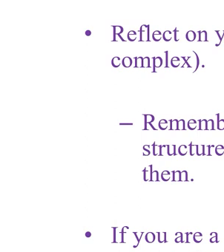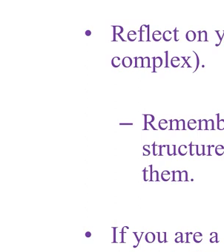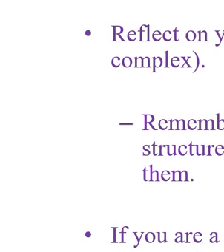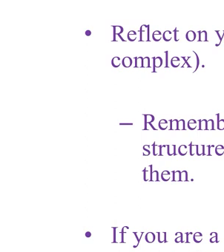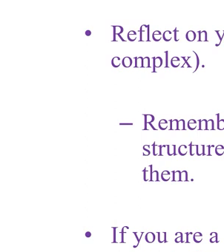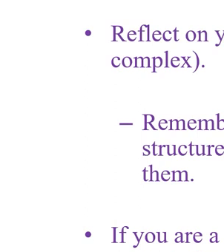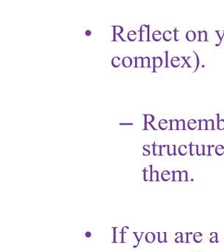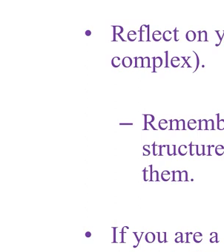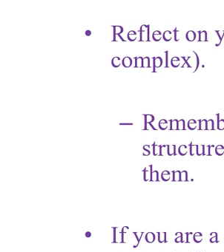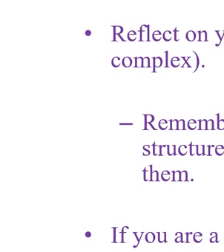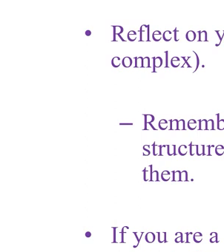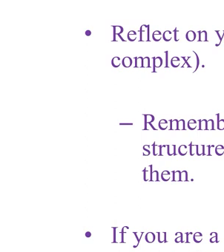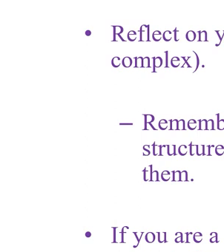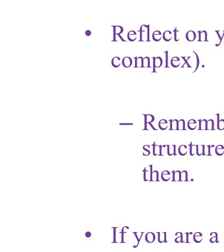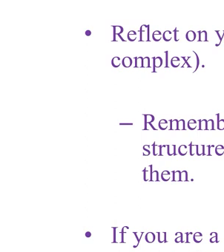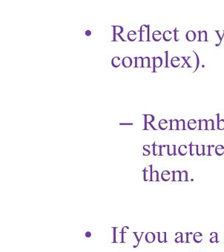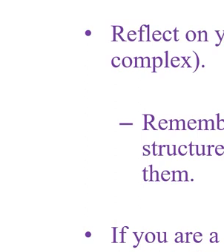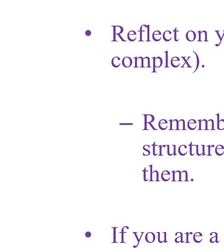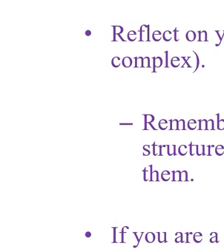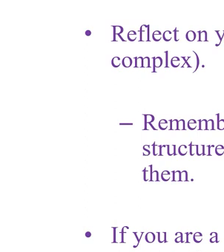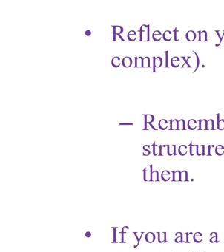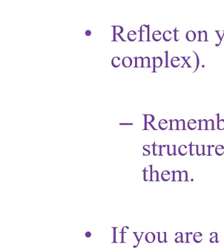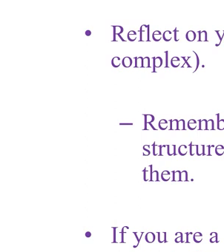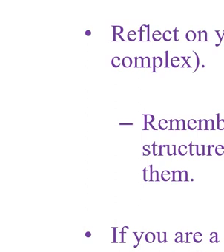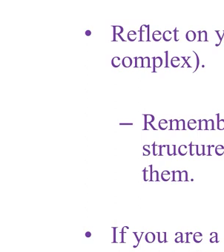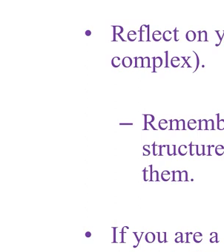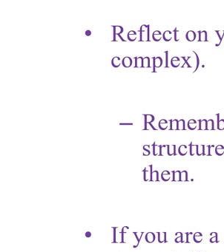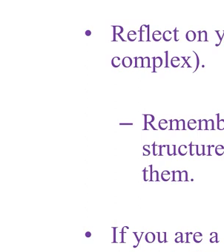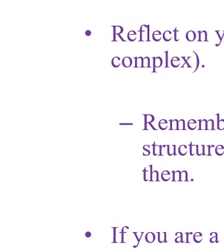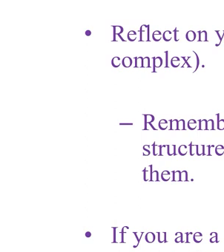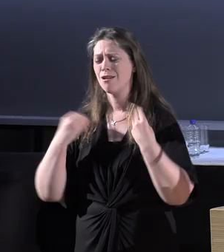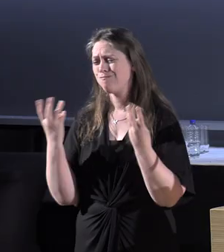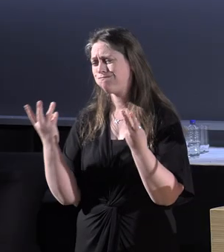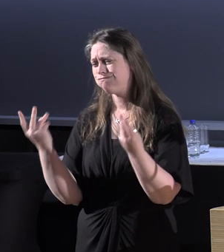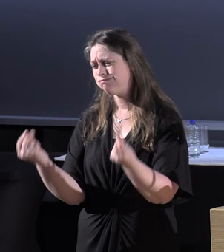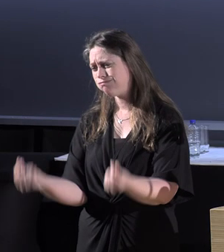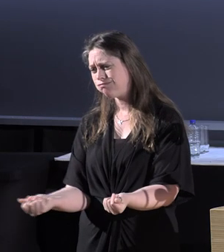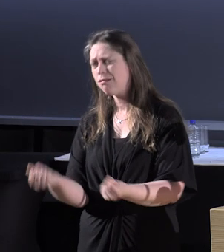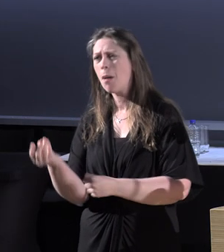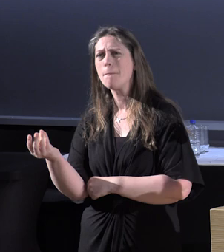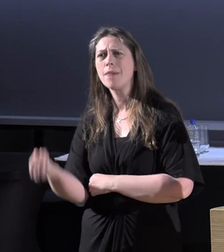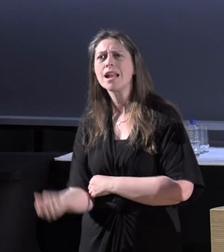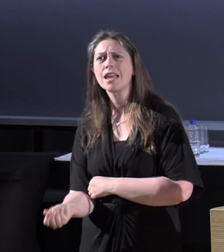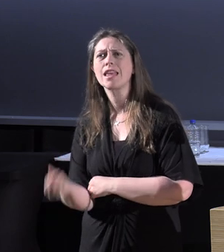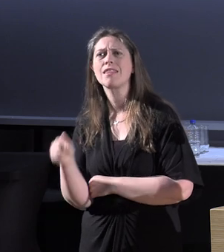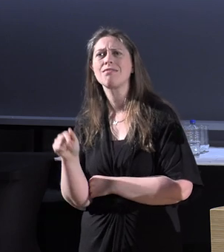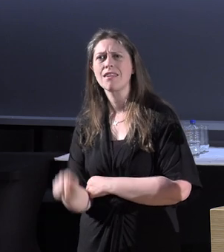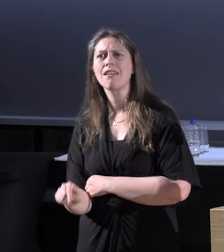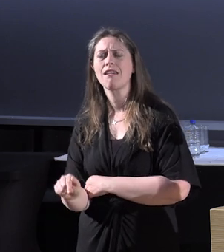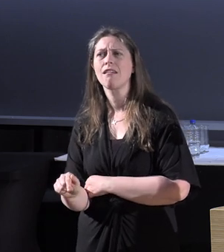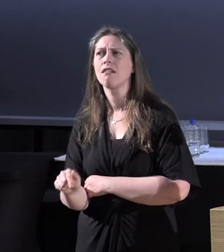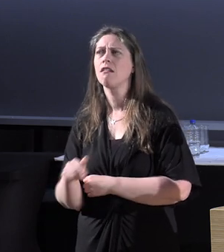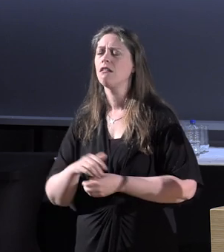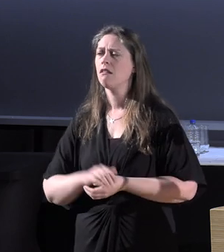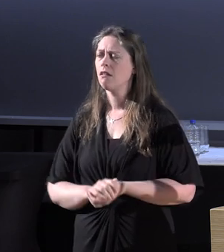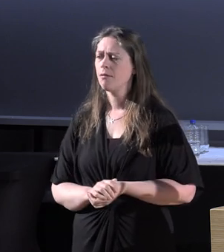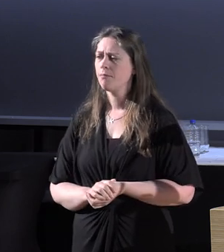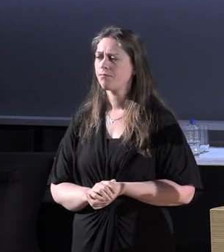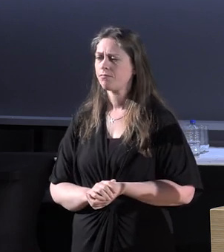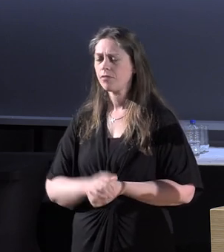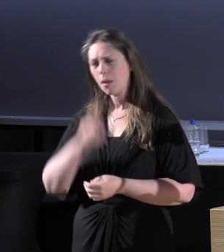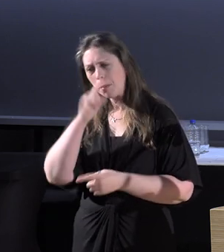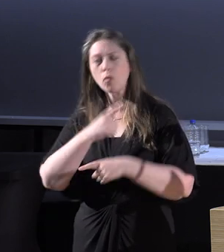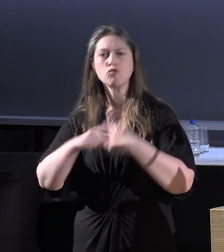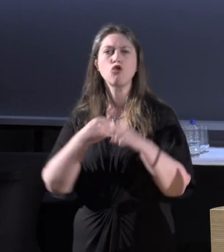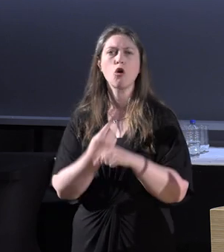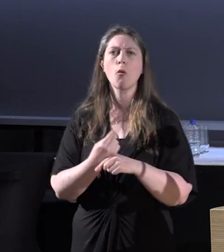is a business. And there is loads of money in it. You know, I know people talking about foundations